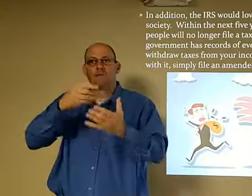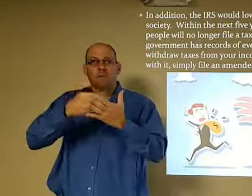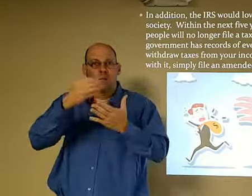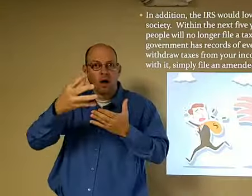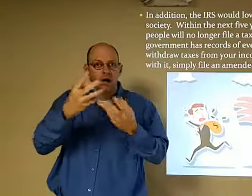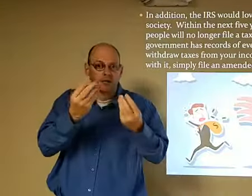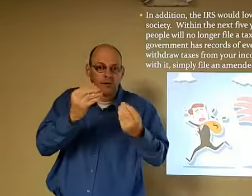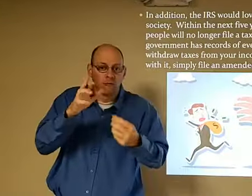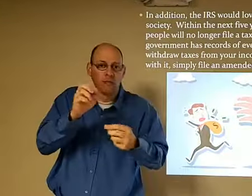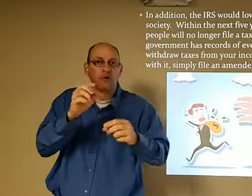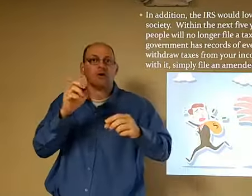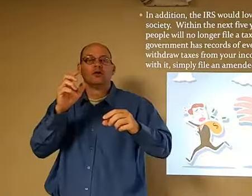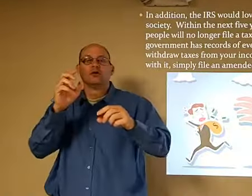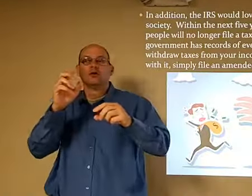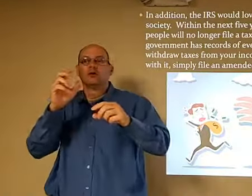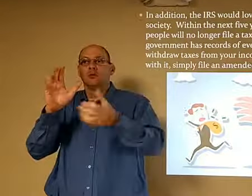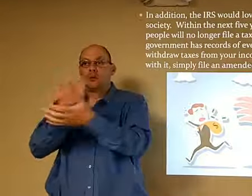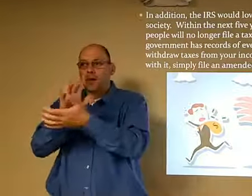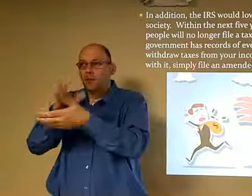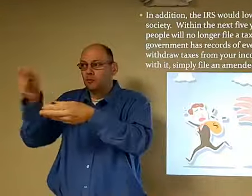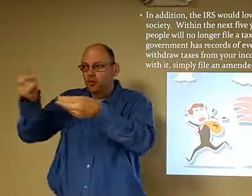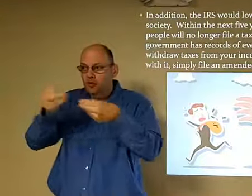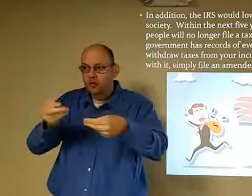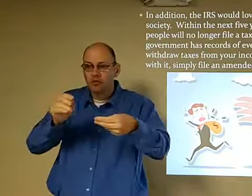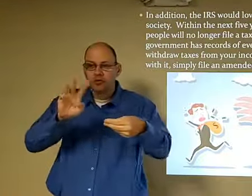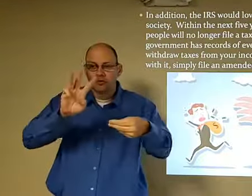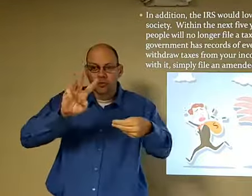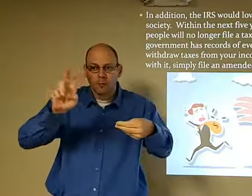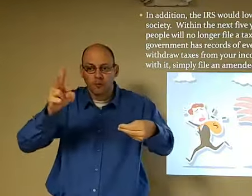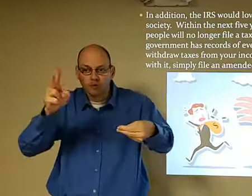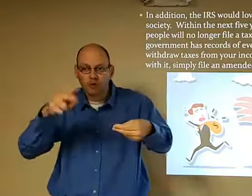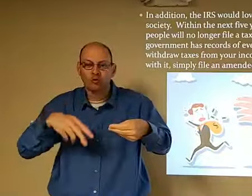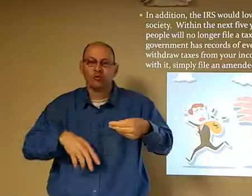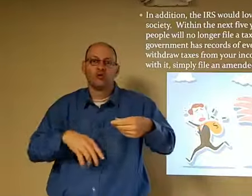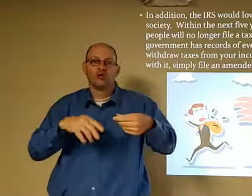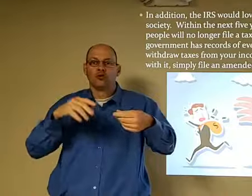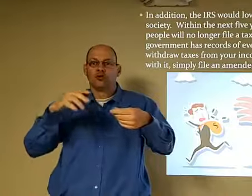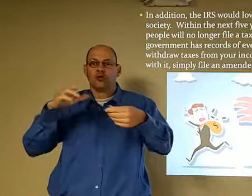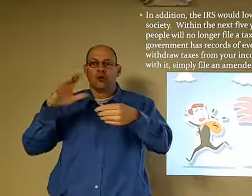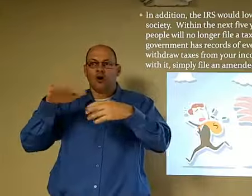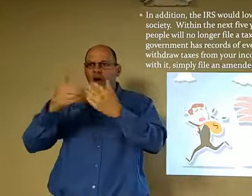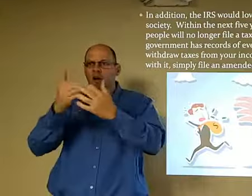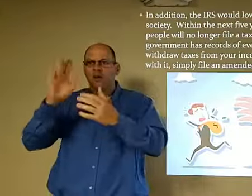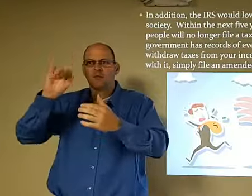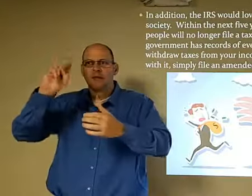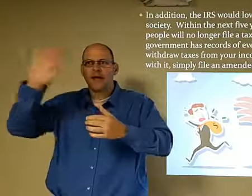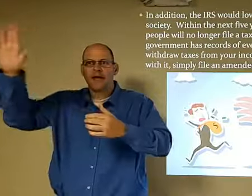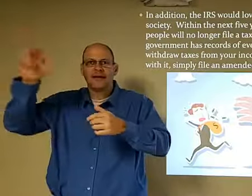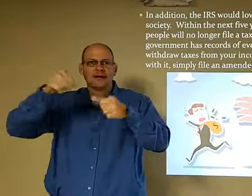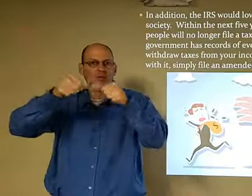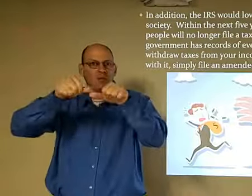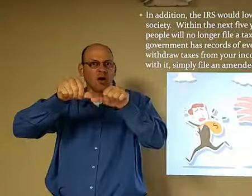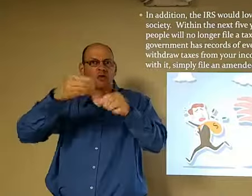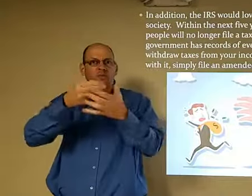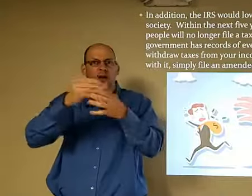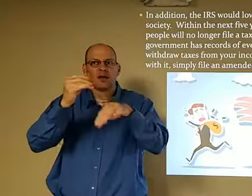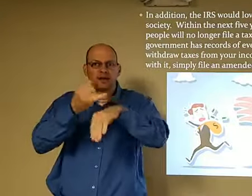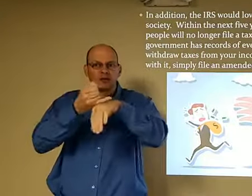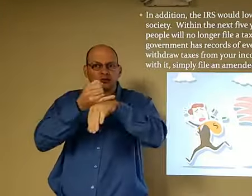electronically. You have software and all sorts of things that already in the system.